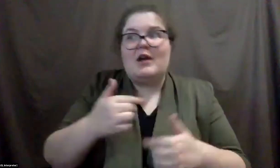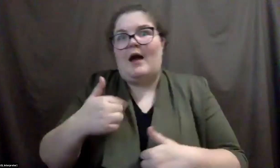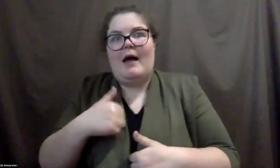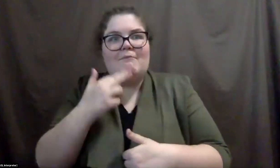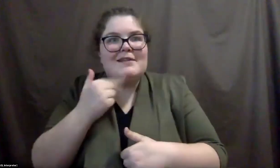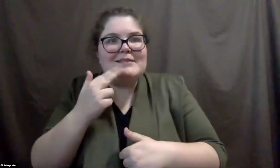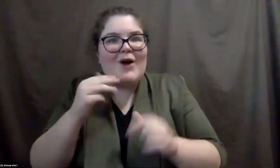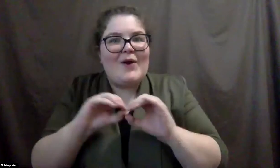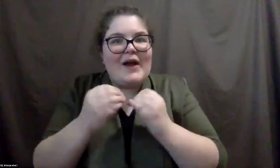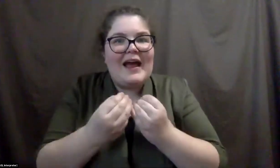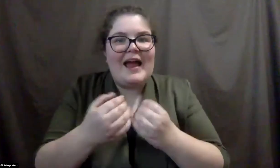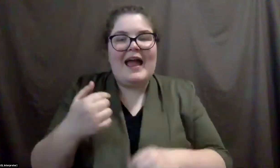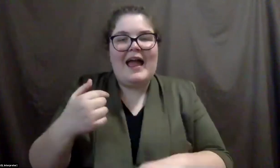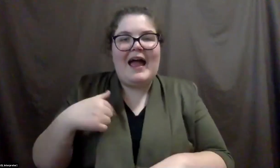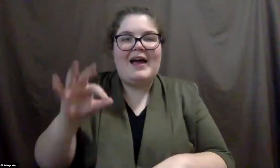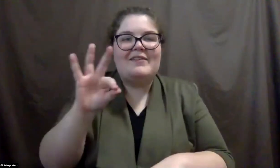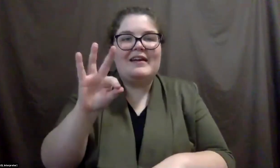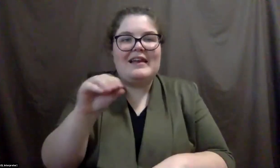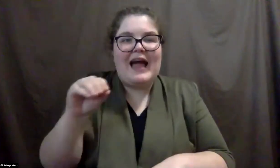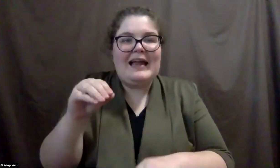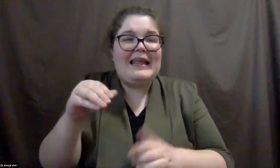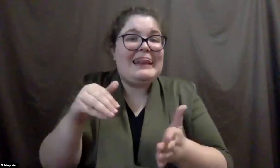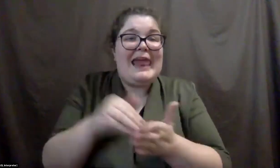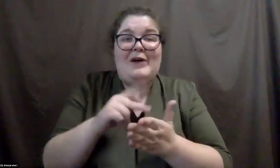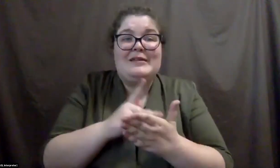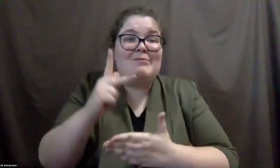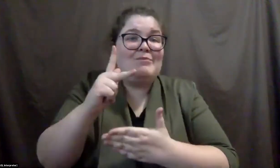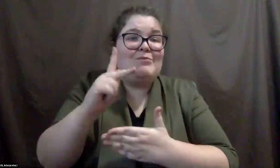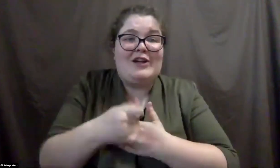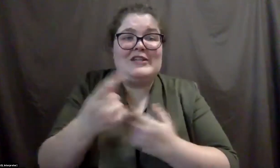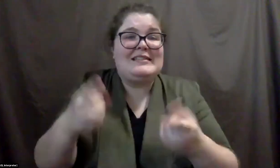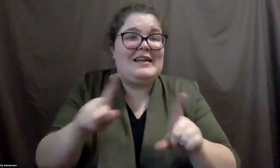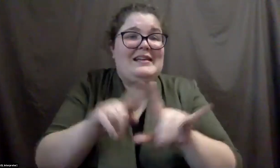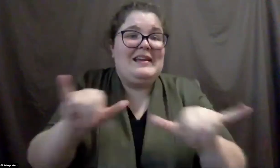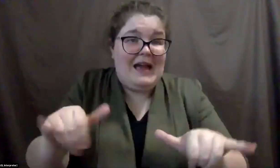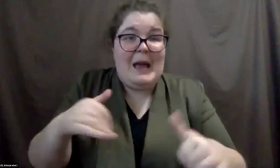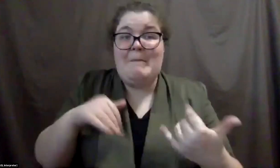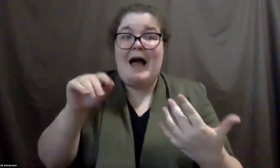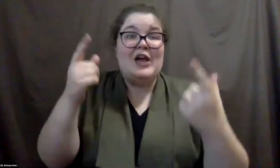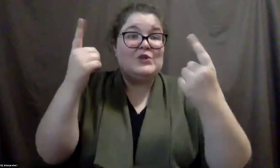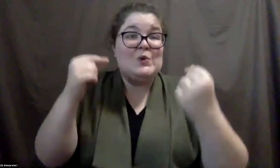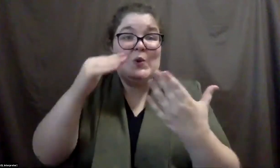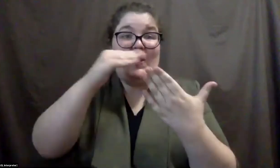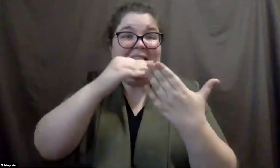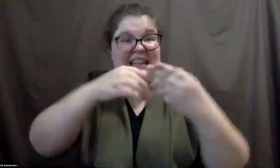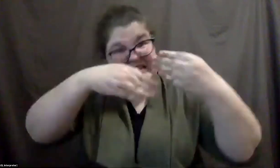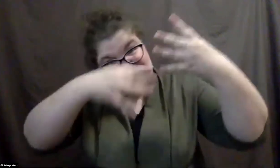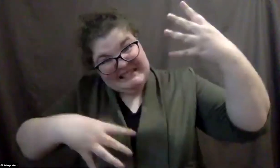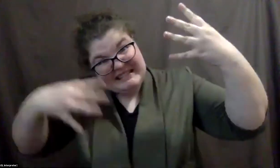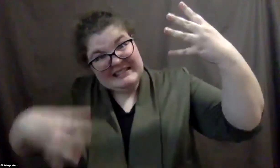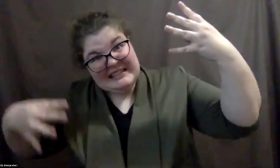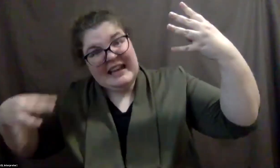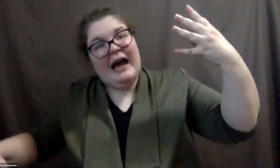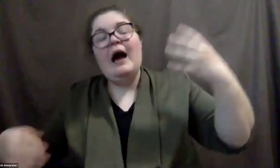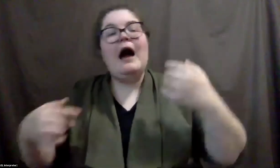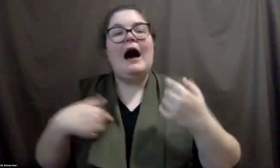I have like 90,000 projects, you know, like the to do list that I just can't get to. I mean, it's the